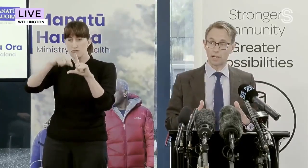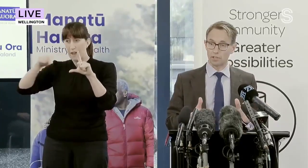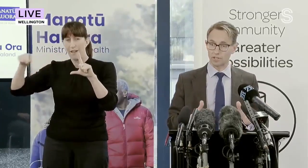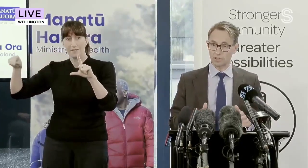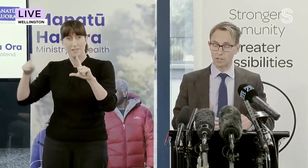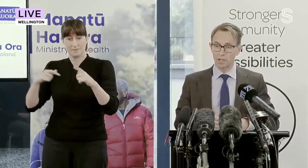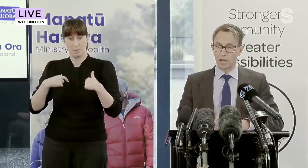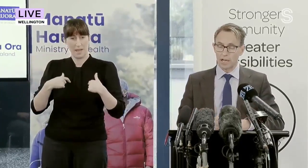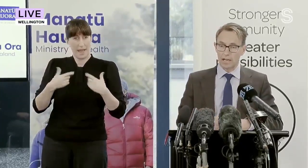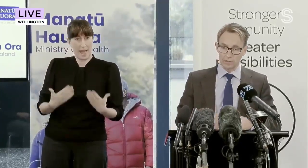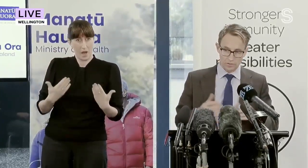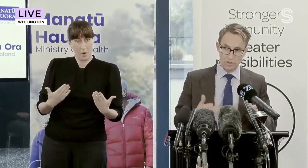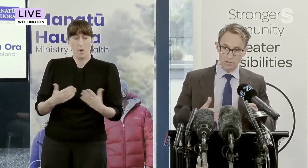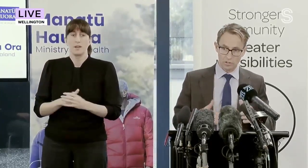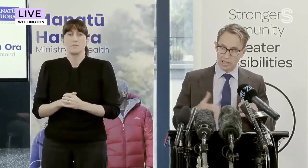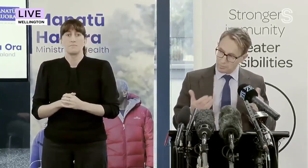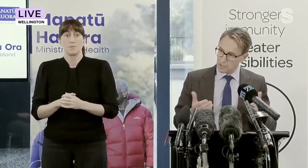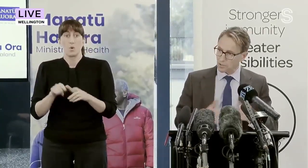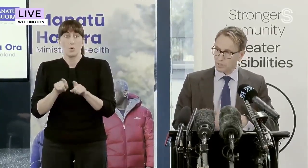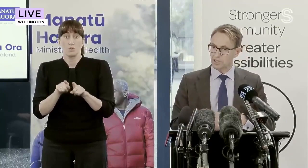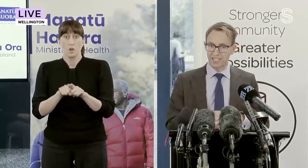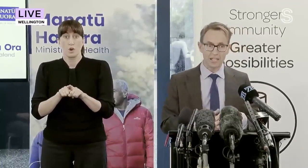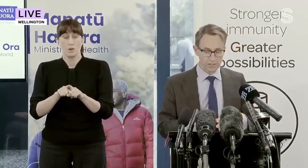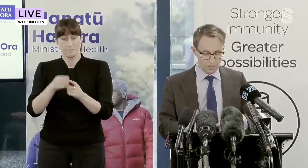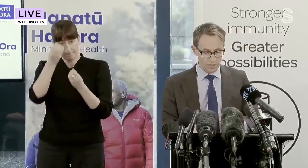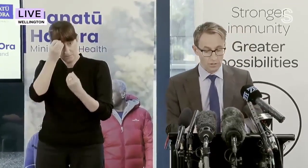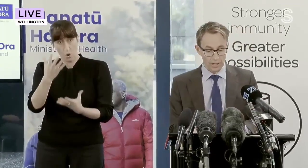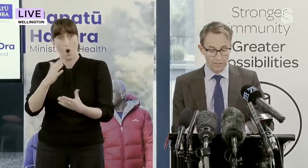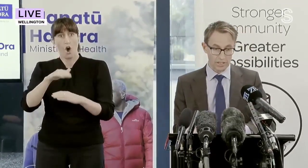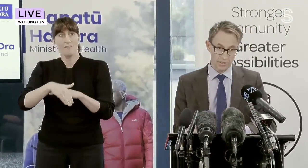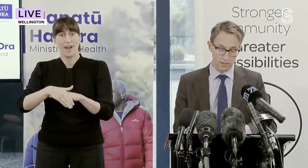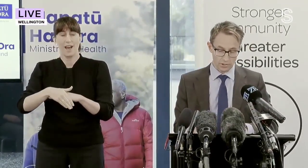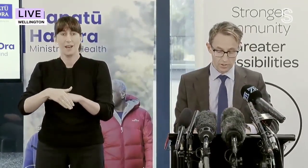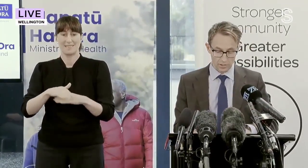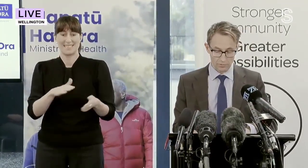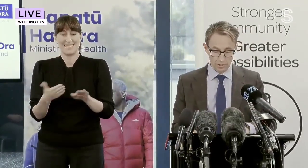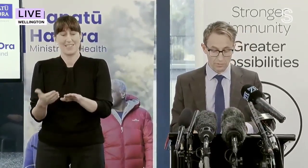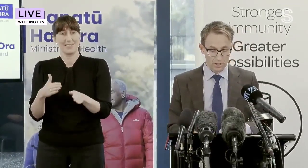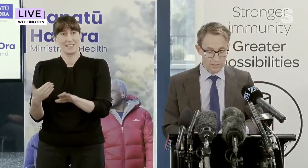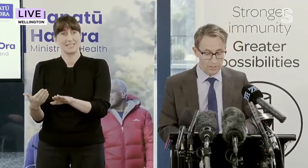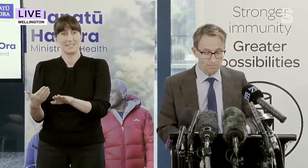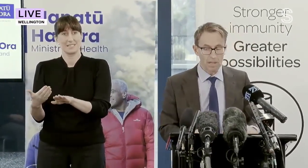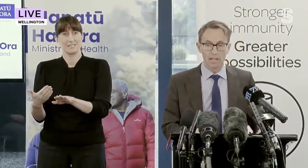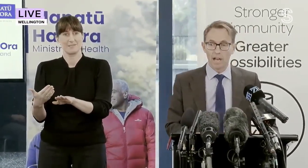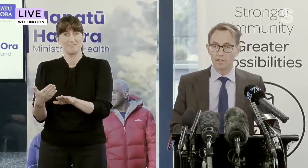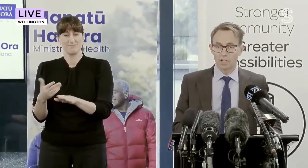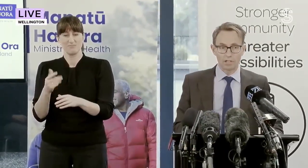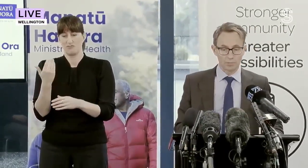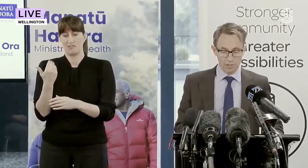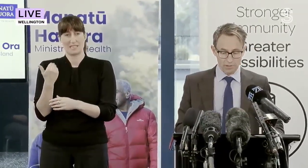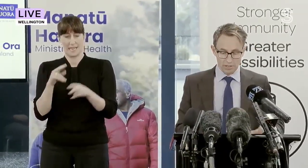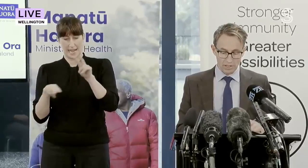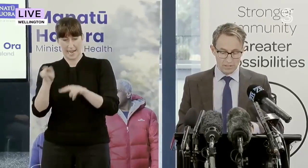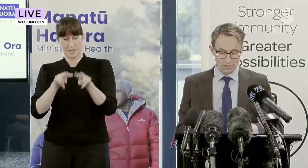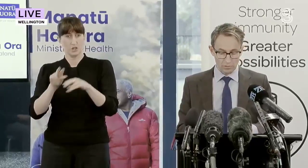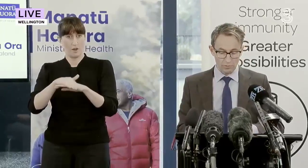from our recent, sorry, an update on the recent analysis of our deaths here in New Zealand from COVID-19. And then I'd like